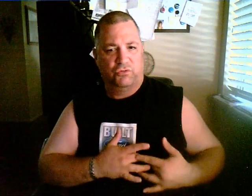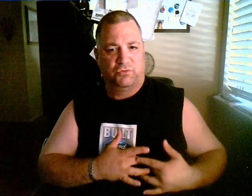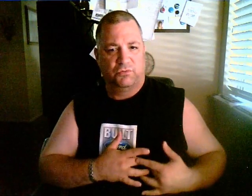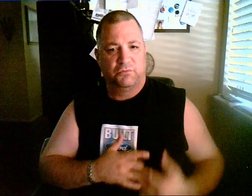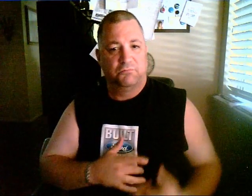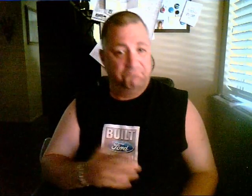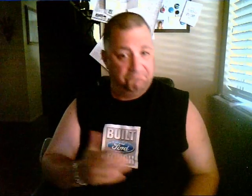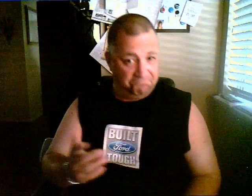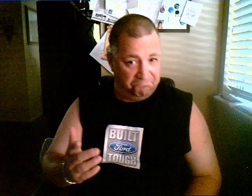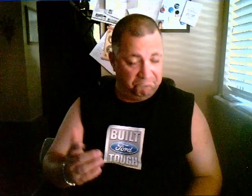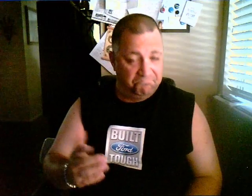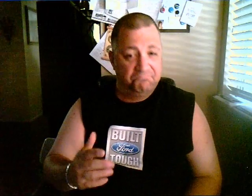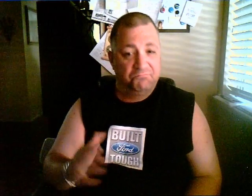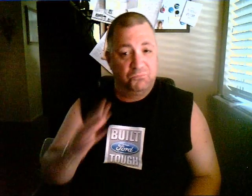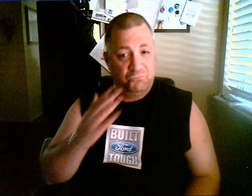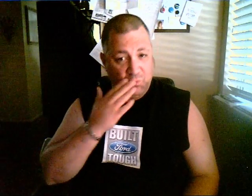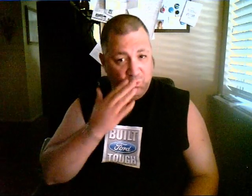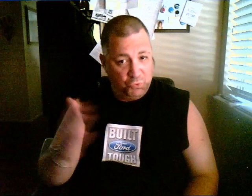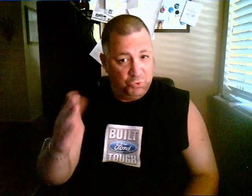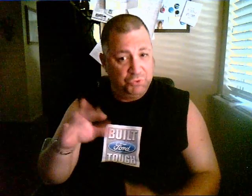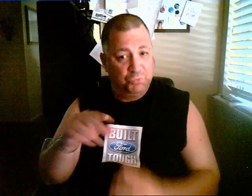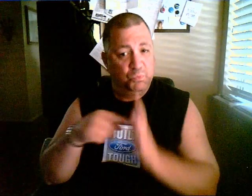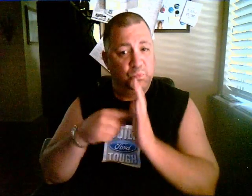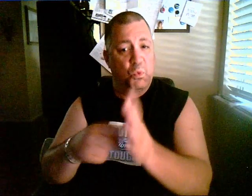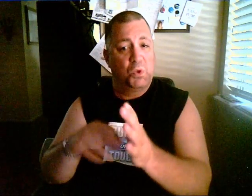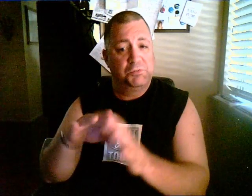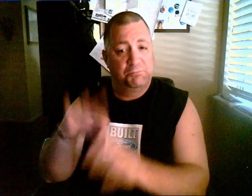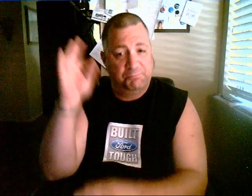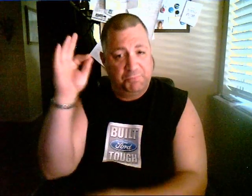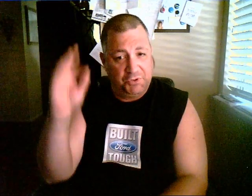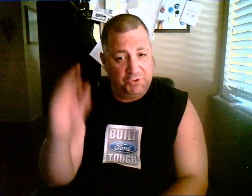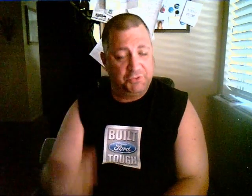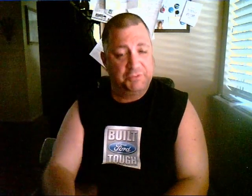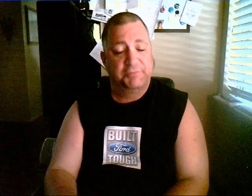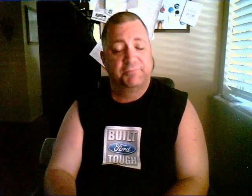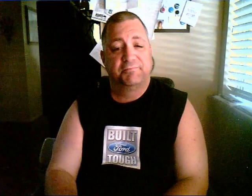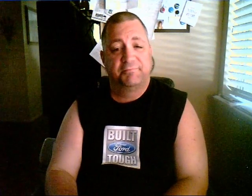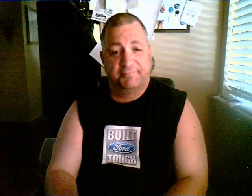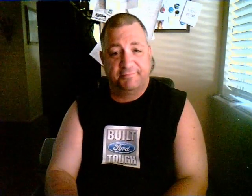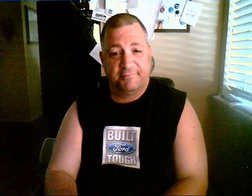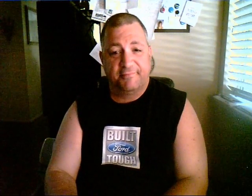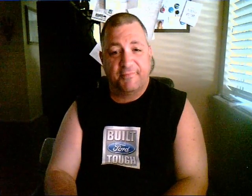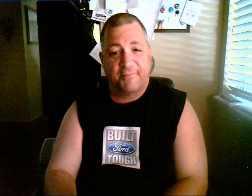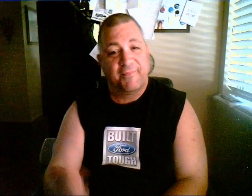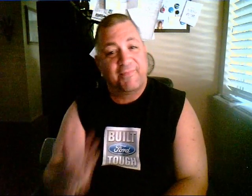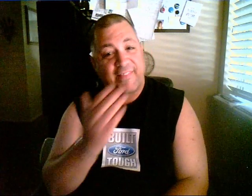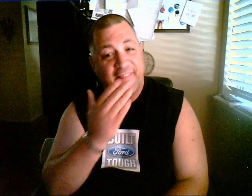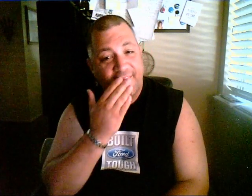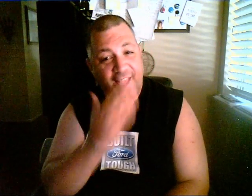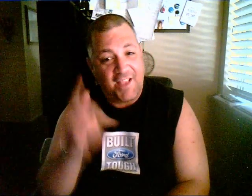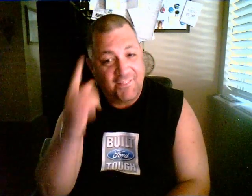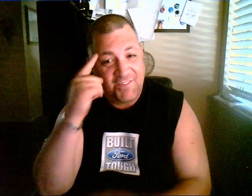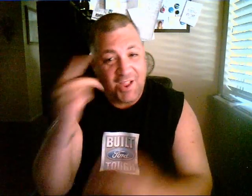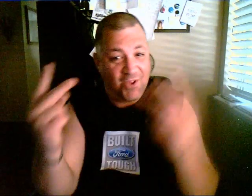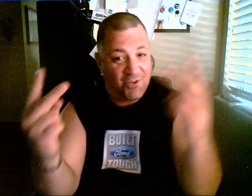I'm going to again. This is I'm going to keep my ice cream and I'm to make it a I'm going to on ice cream. Thank you.